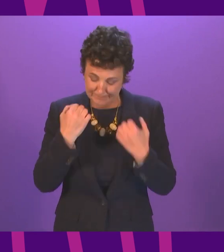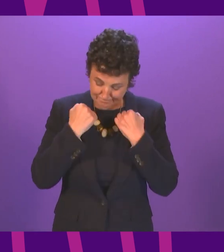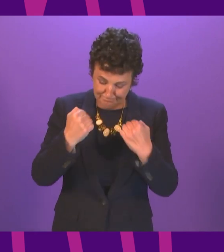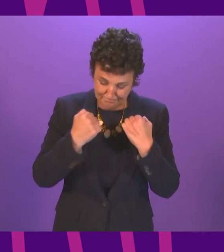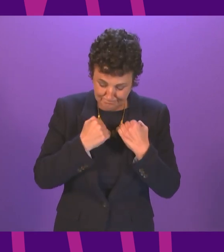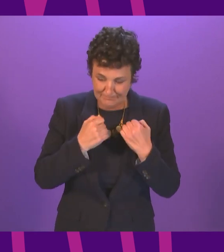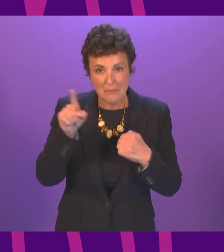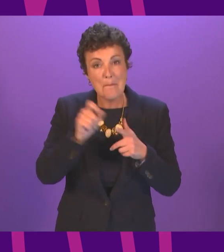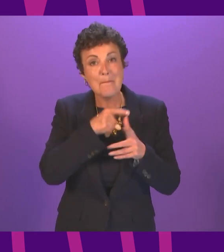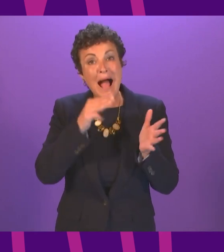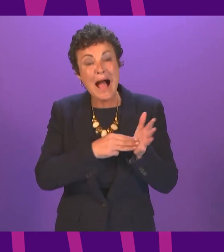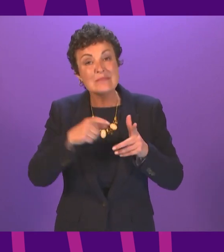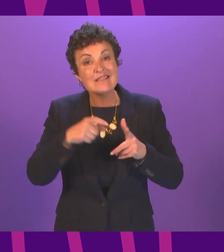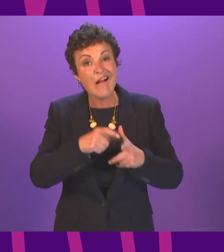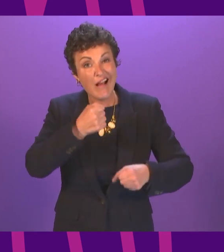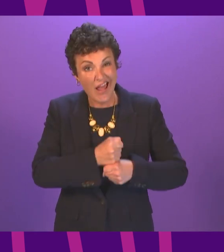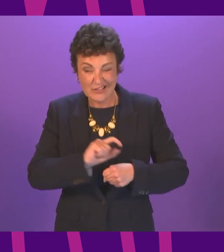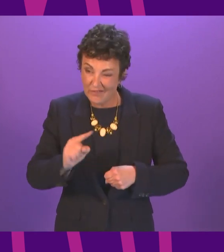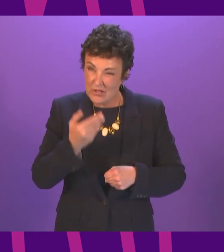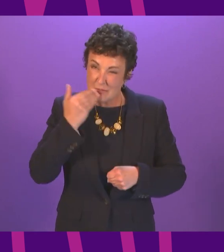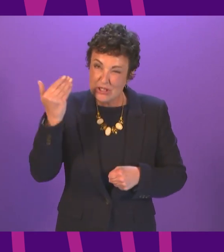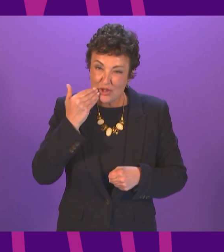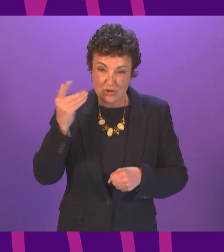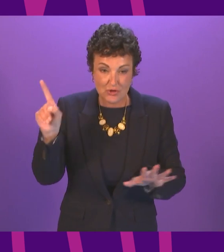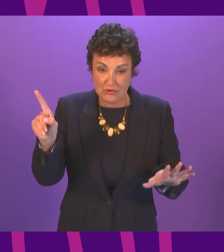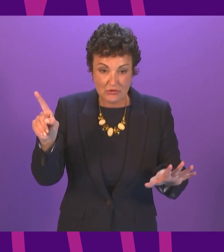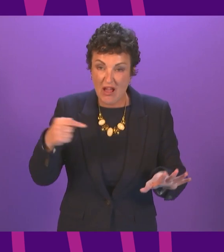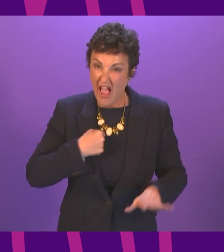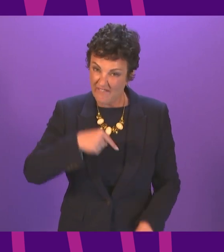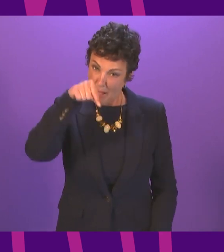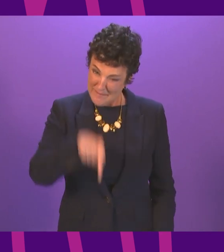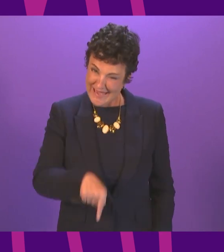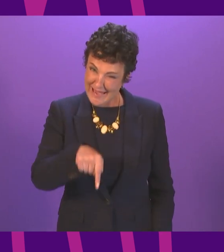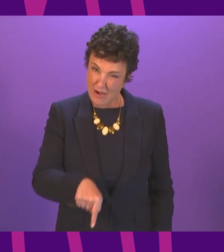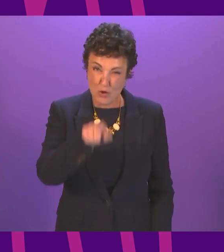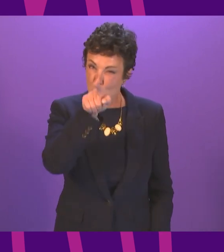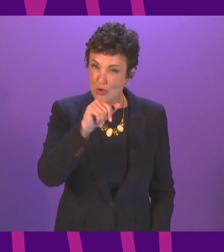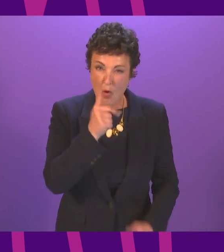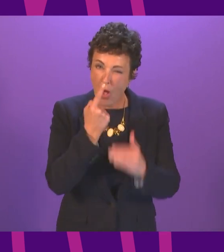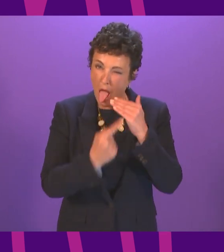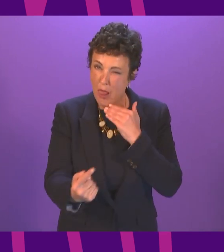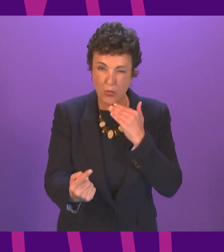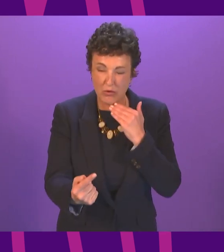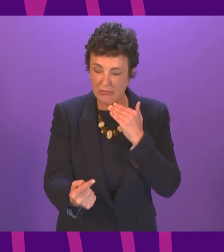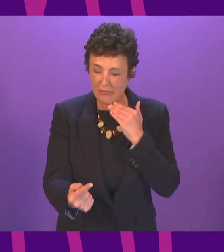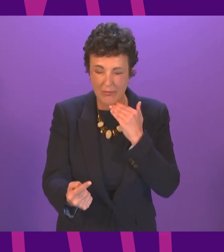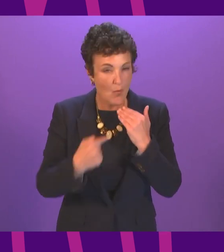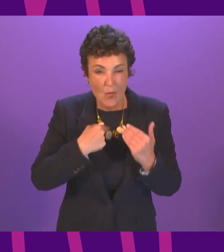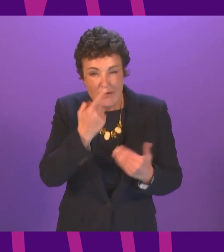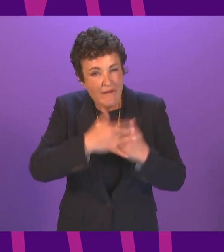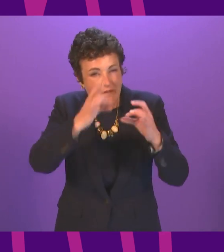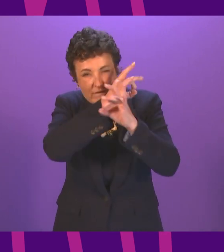Duncan Glancy's first speech in this parliament as well those words as long as I'm here you are not alone those will ring out from this chamber